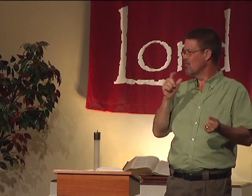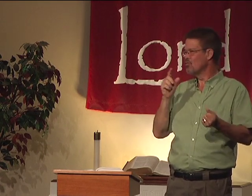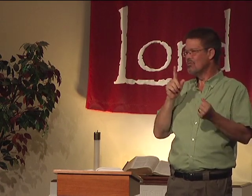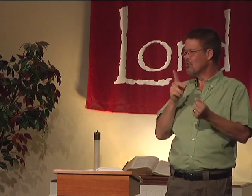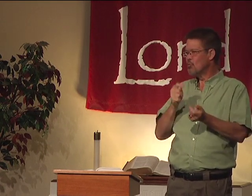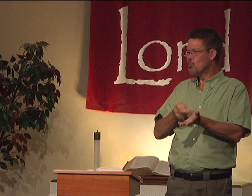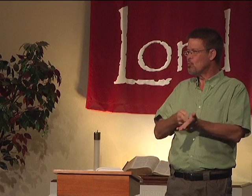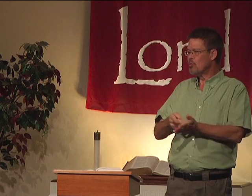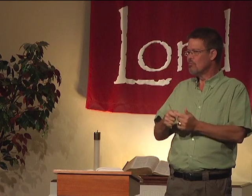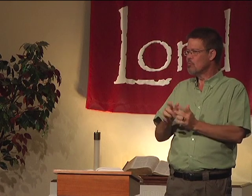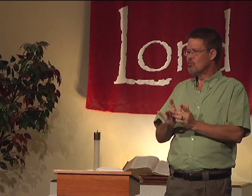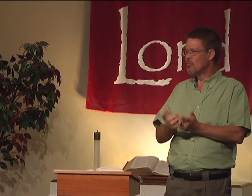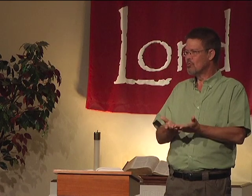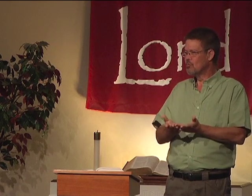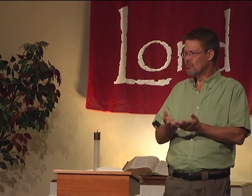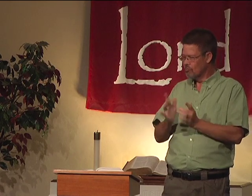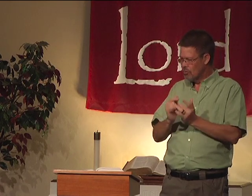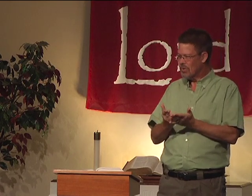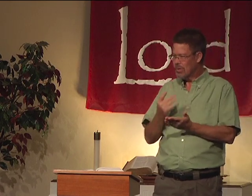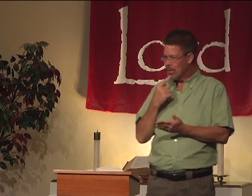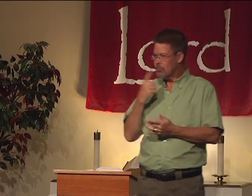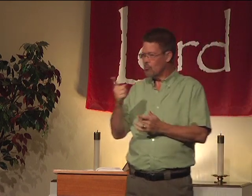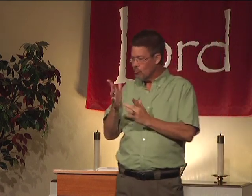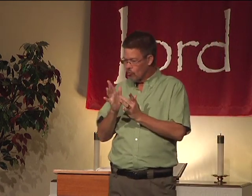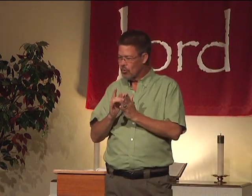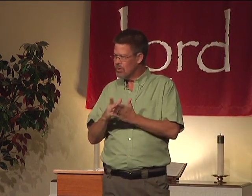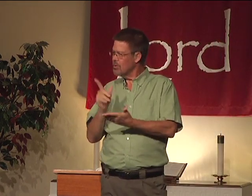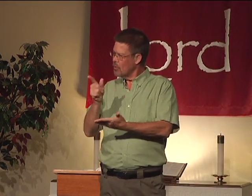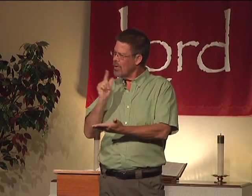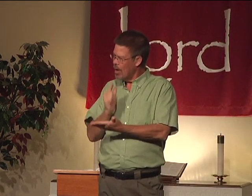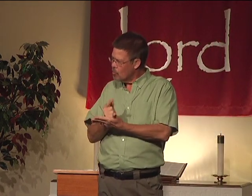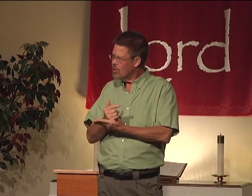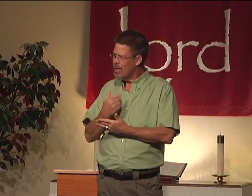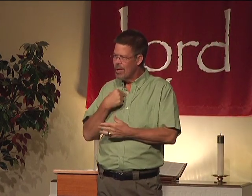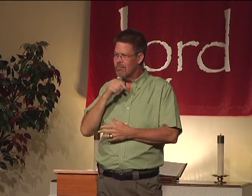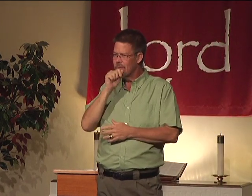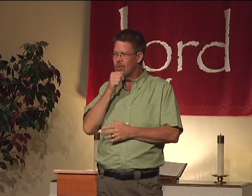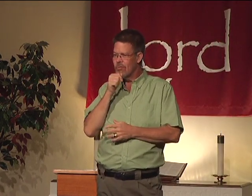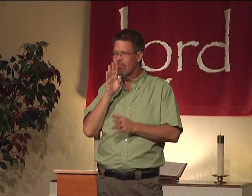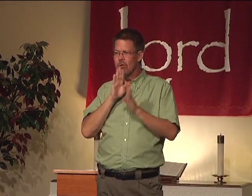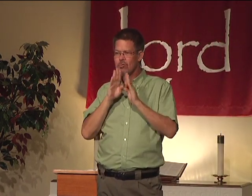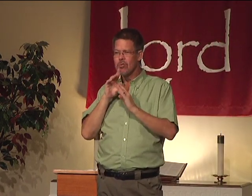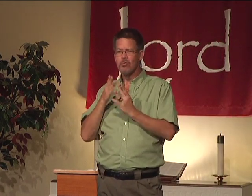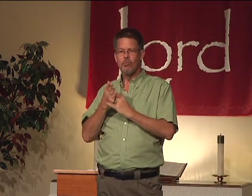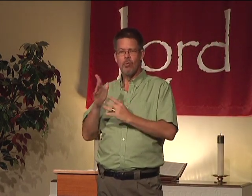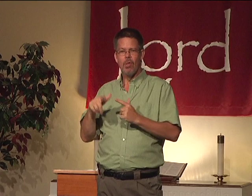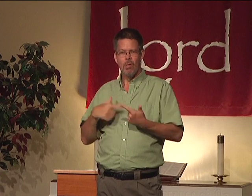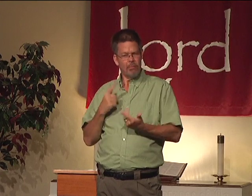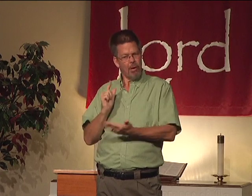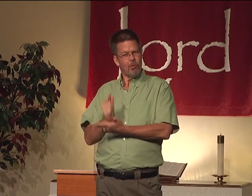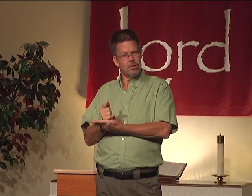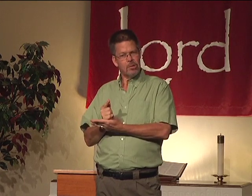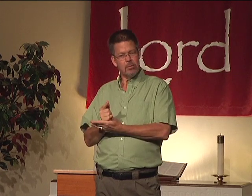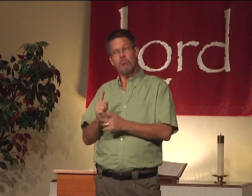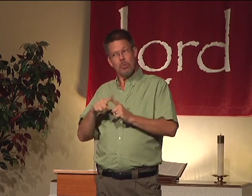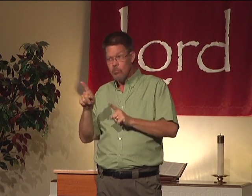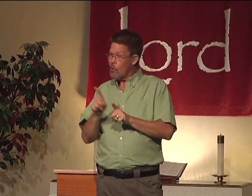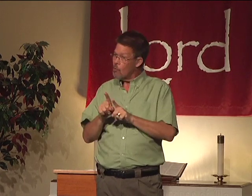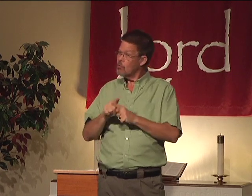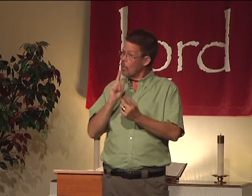like that. And that's not the truth that we see in scripture. He guarantees that we will have suffering throughout our life. He